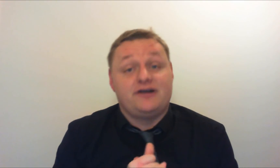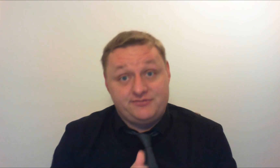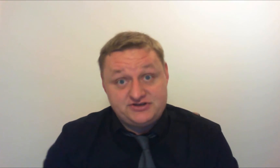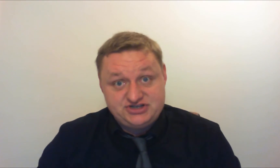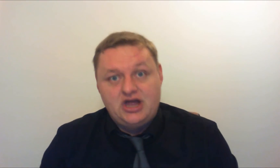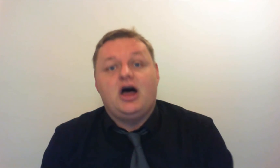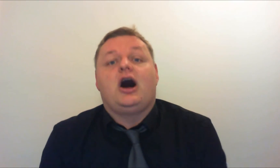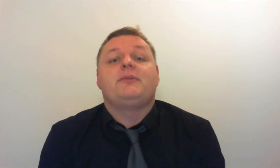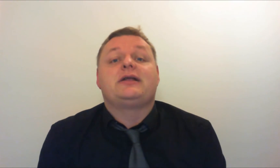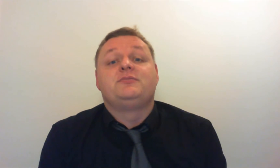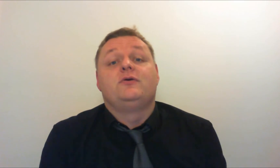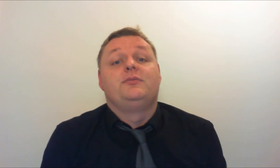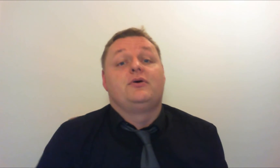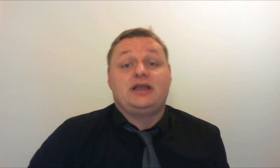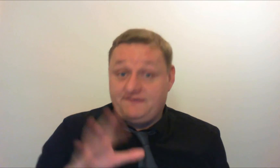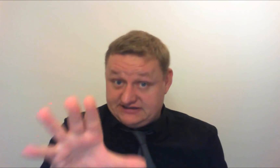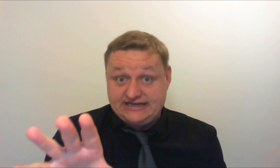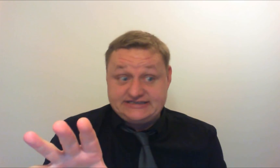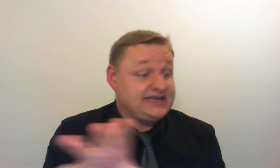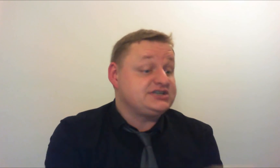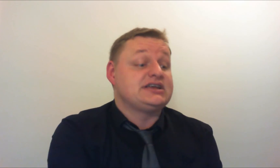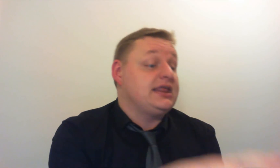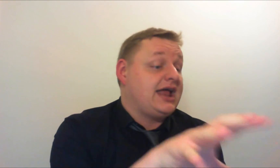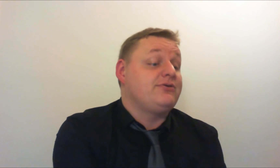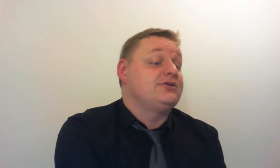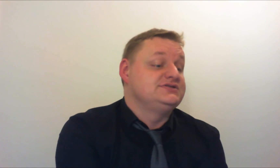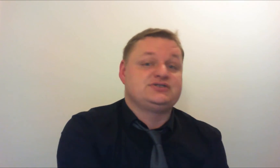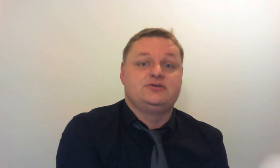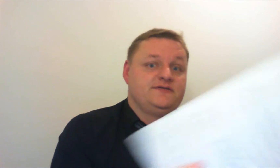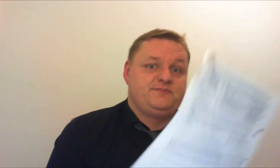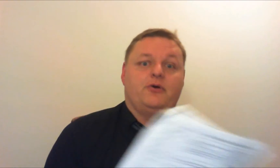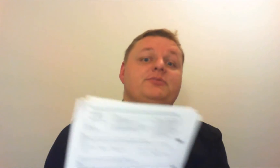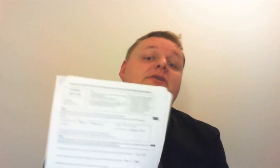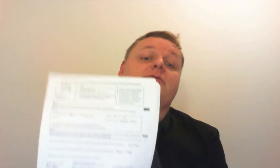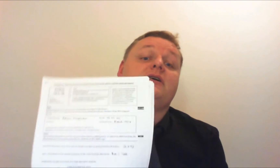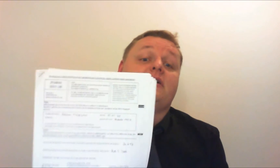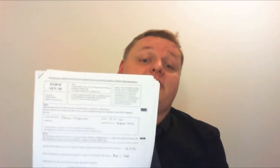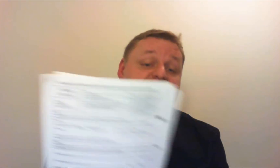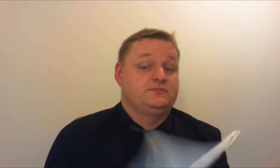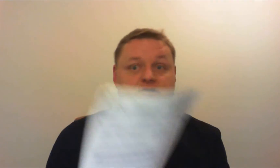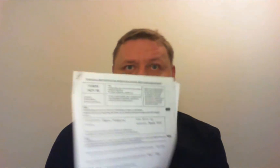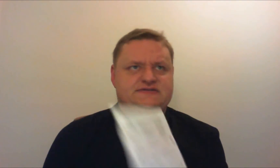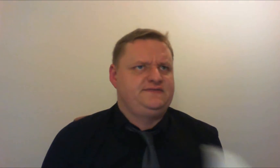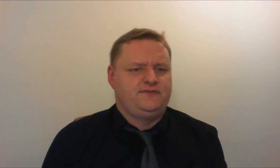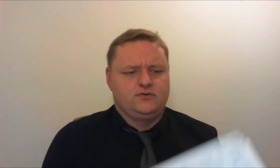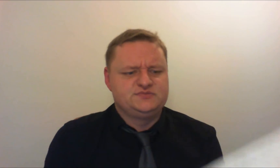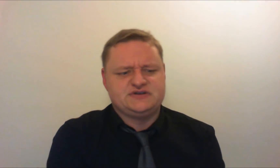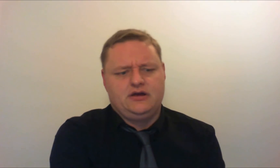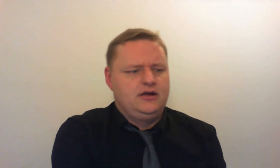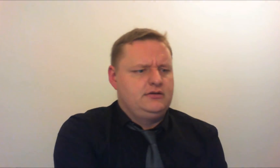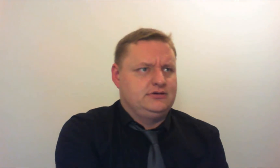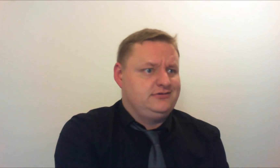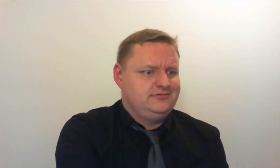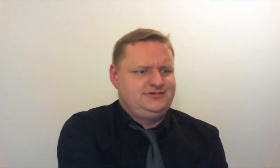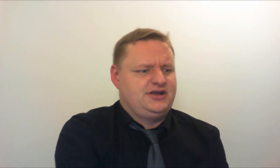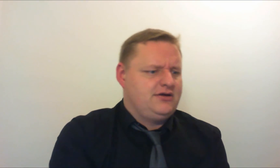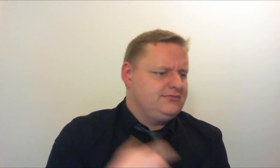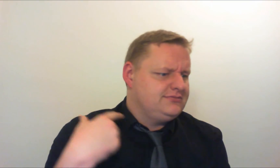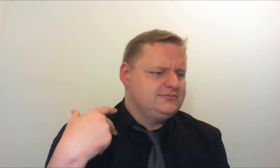yeah thank you very much I'm Adam Paul Morgan if there's any teachers out there who can sort of put me in the right direction what these forms well